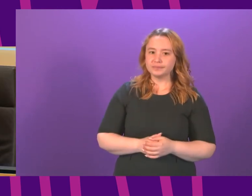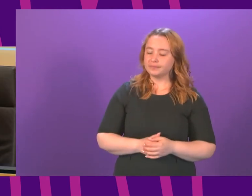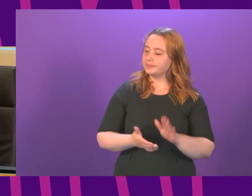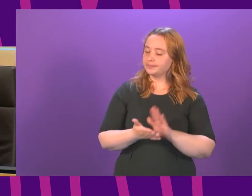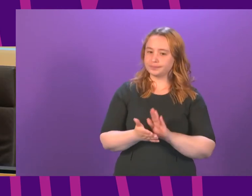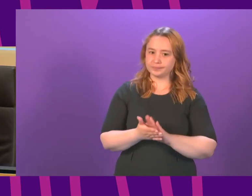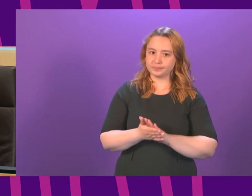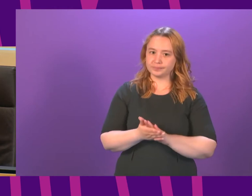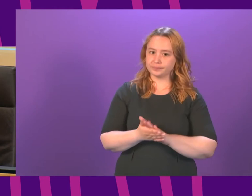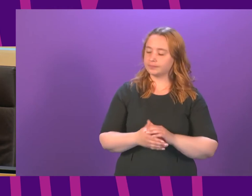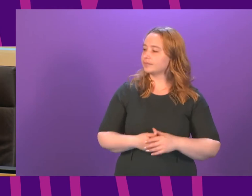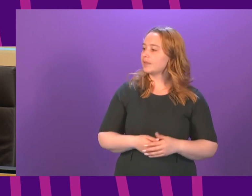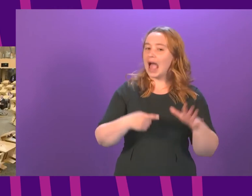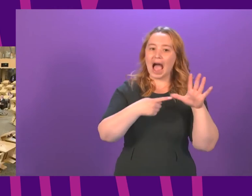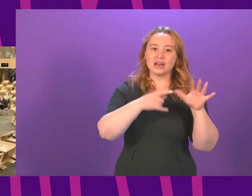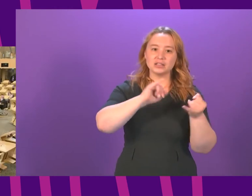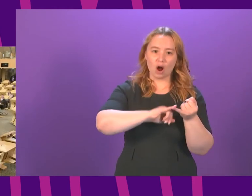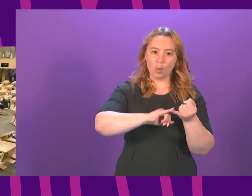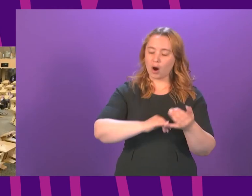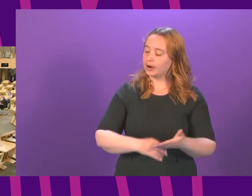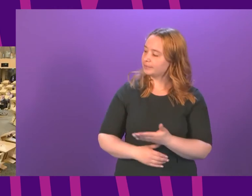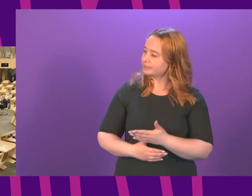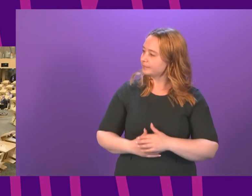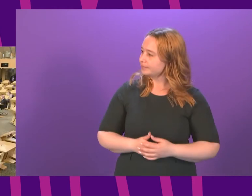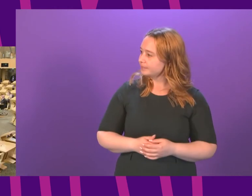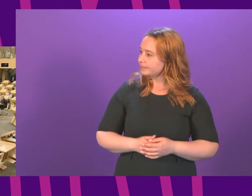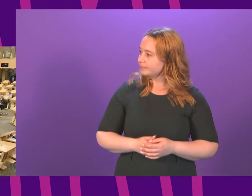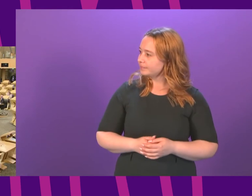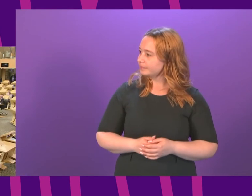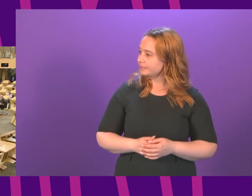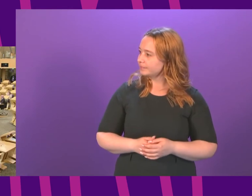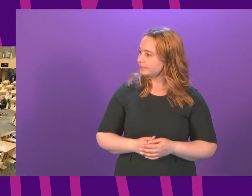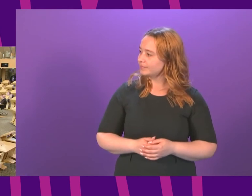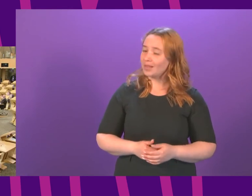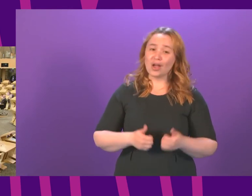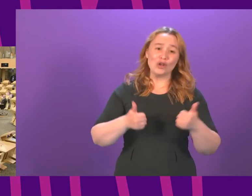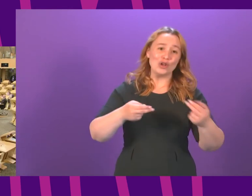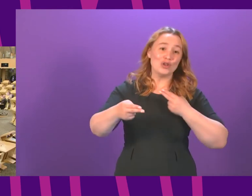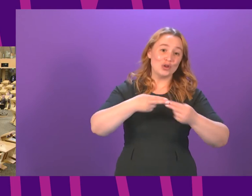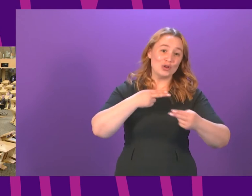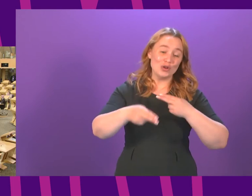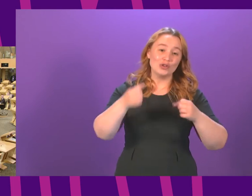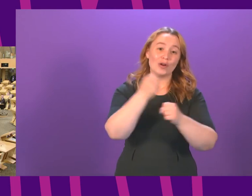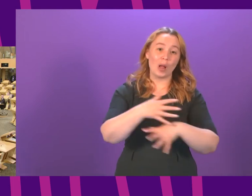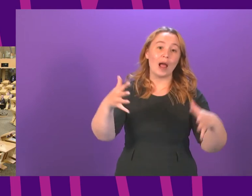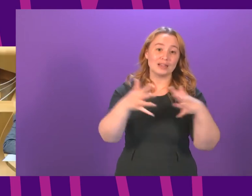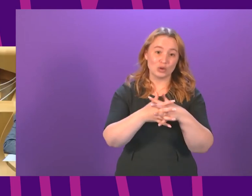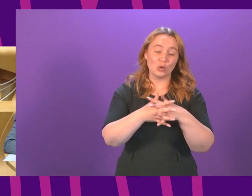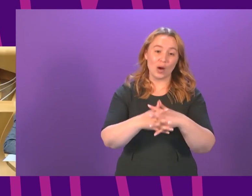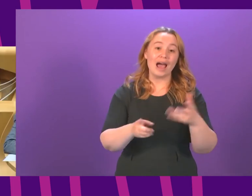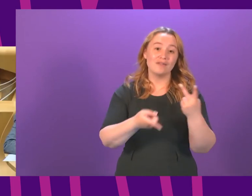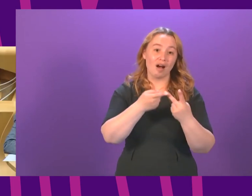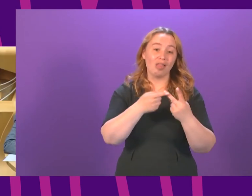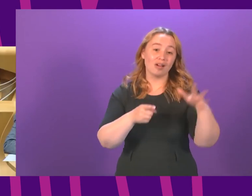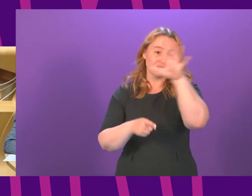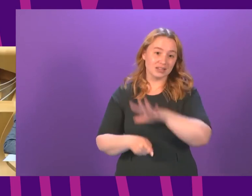I call Anna Sarwar this is largely welcome news for people in Glasgow and many across the country but I know for